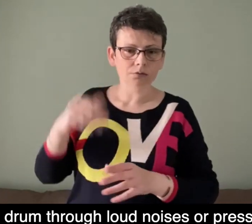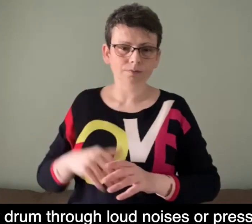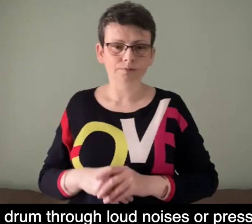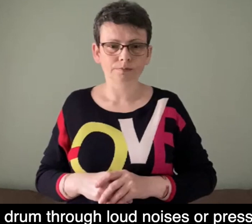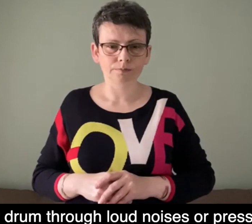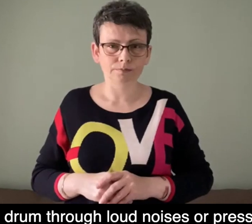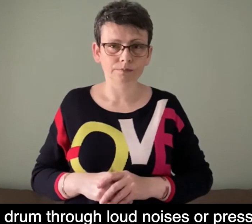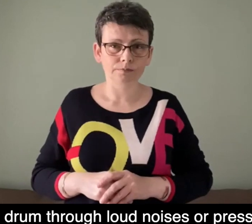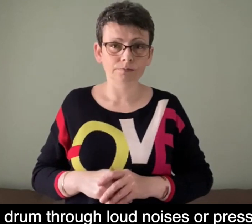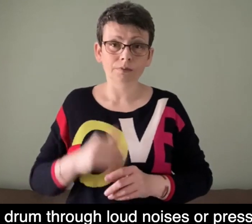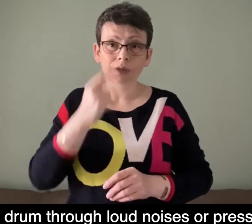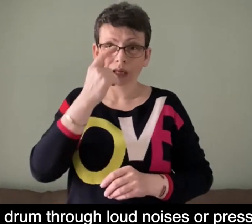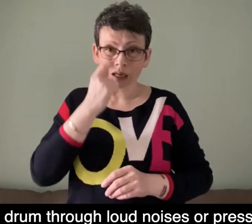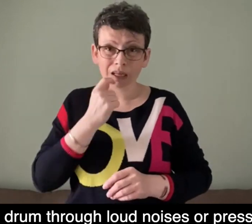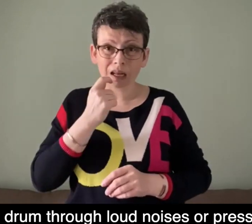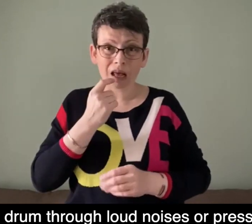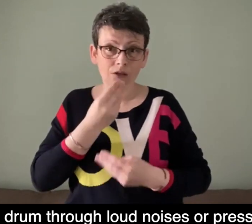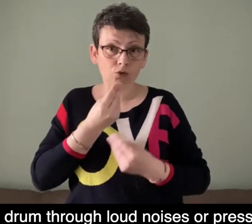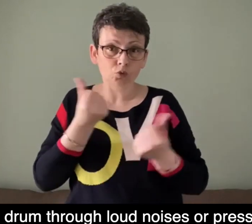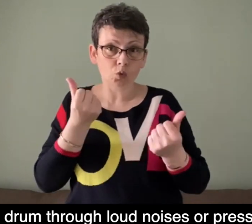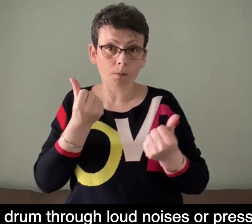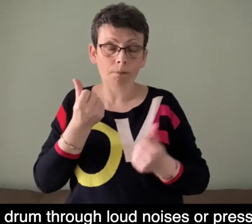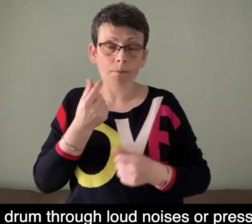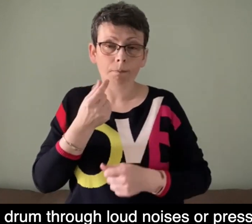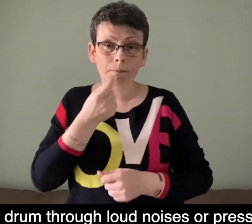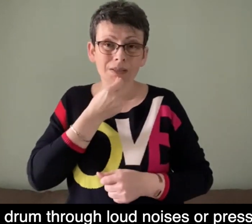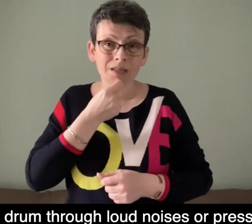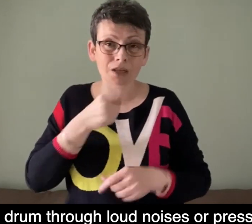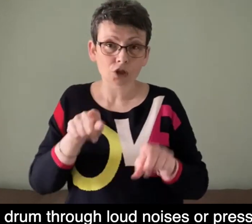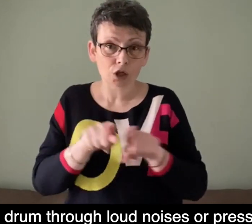and naturally through old age.